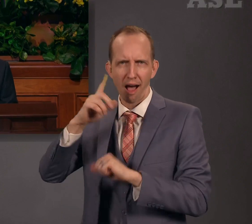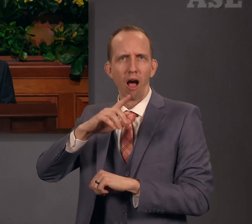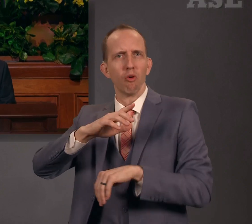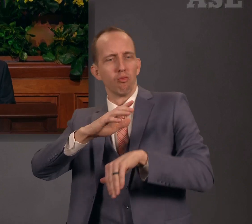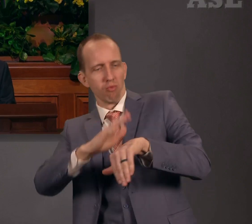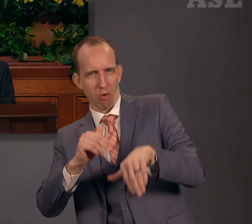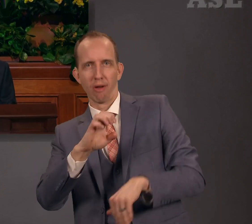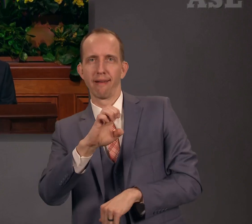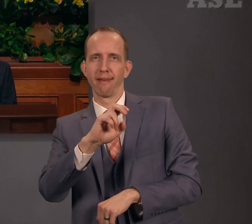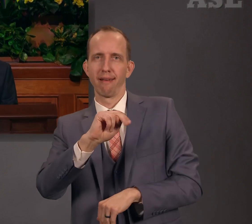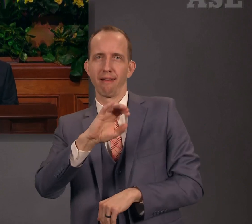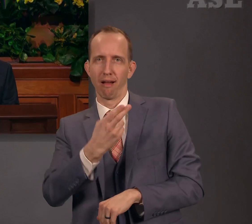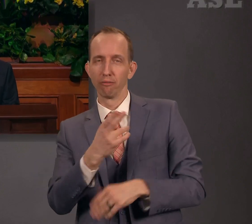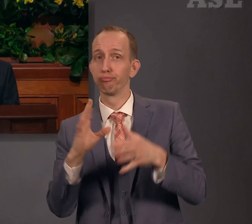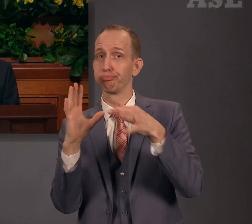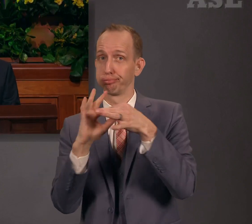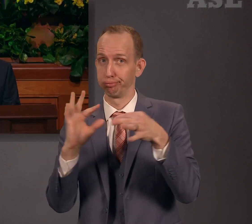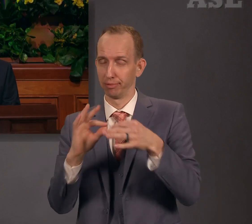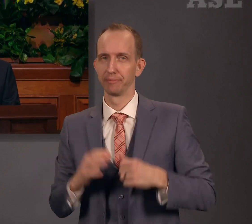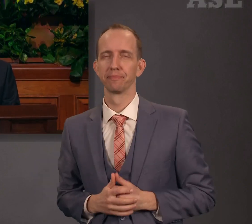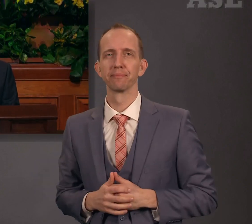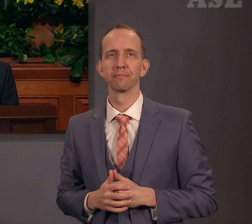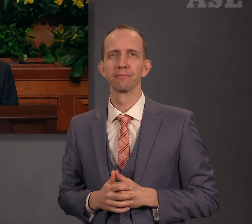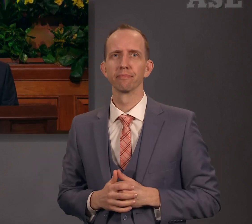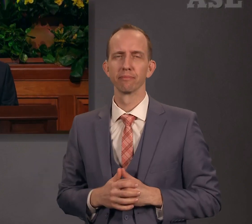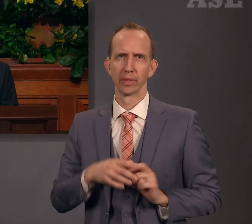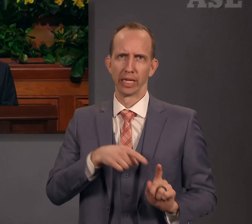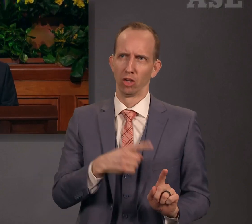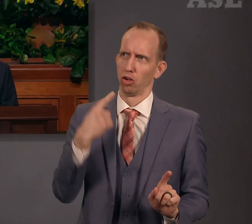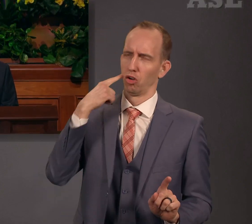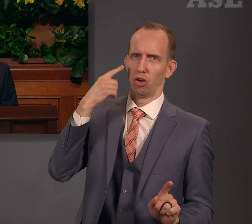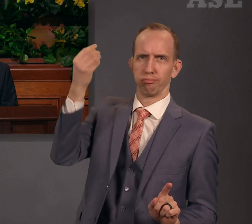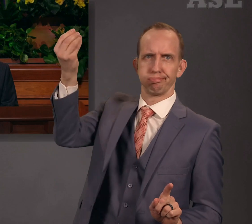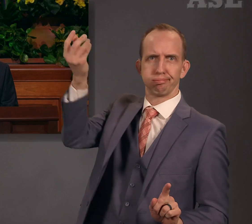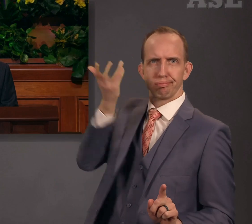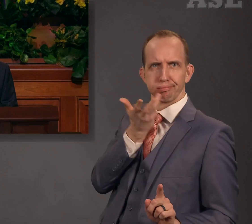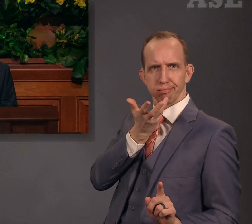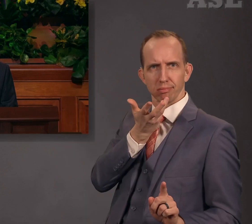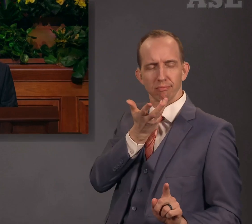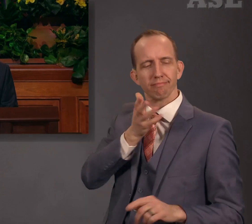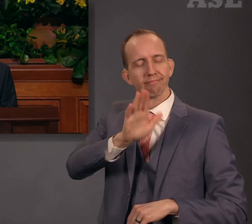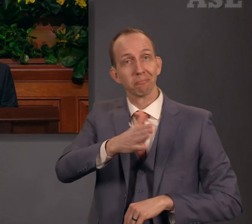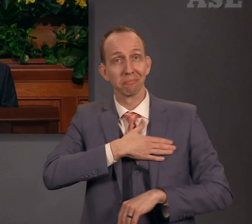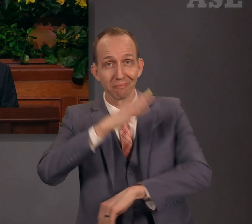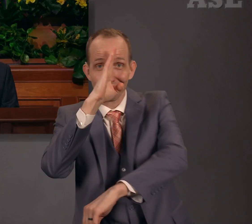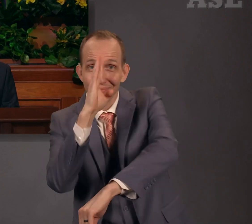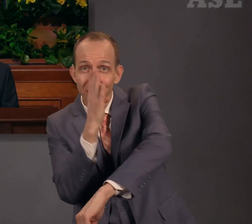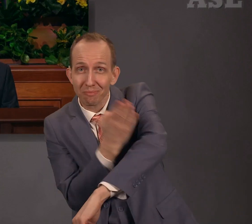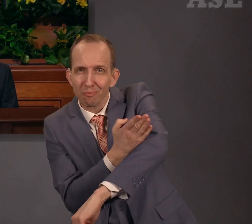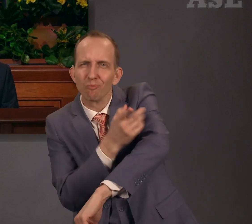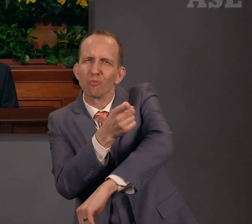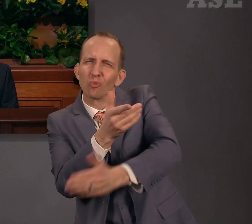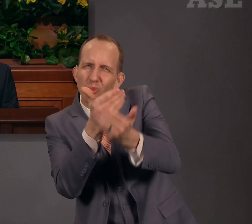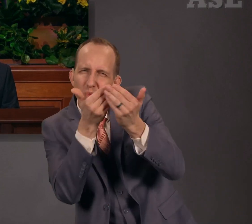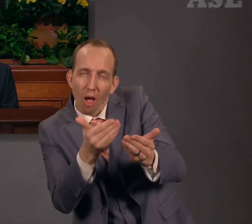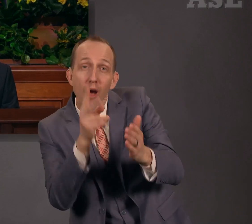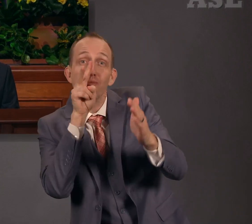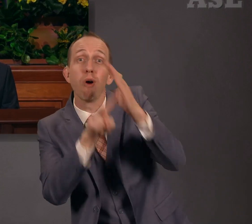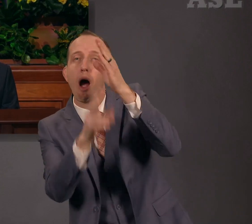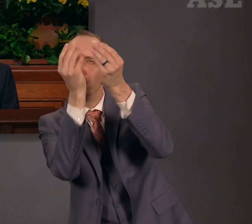indicates that he heard a voice from heaven saying, Enoch, my son, prophesy unto this people